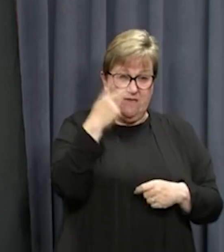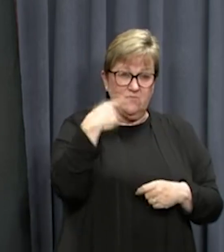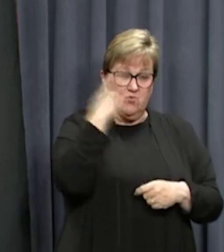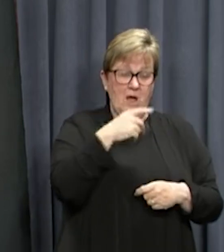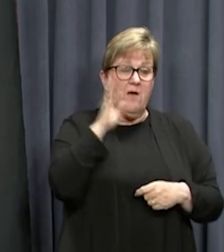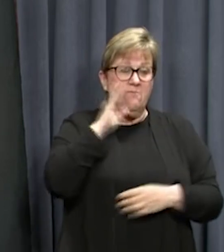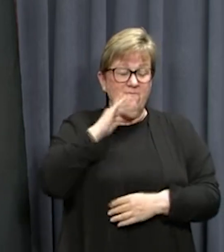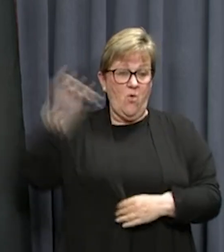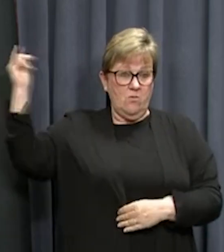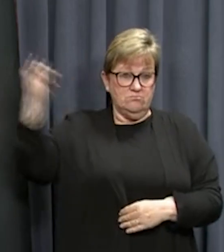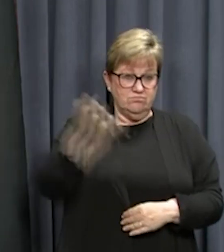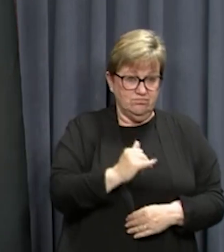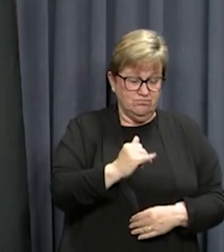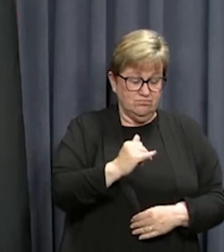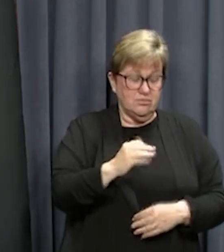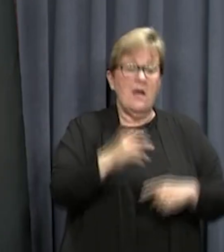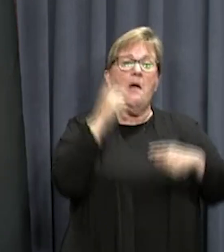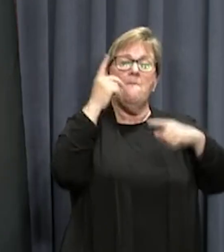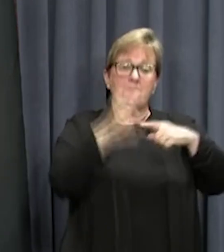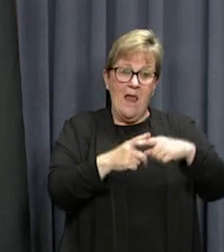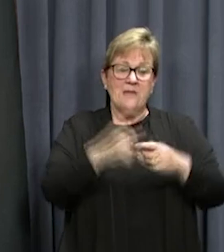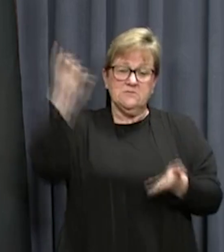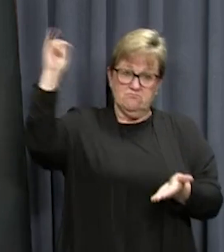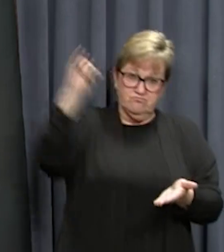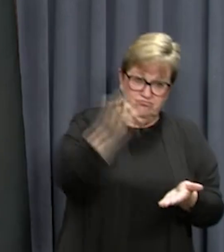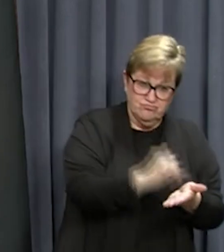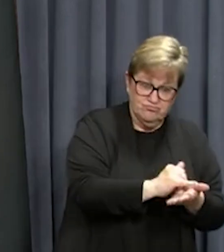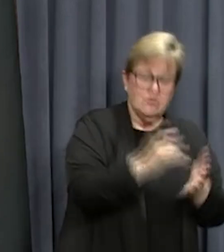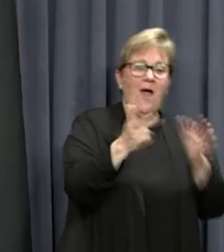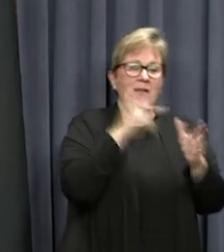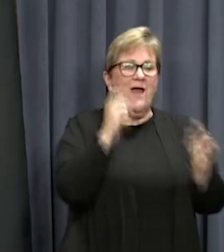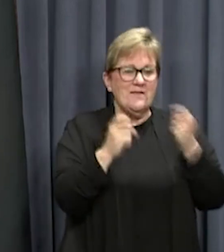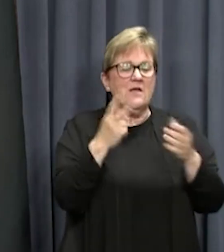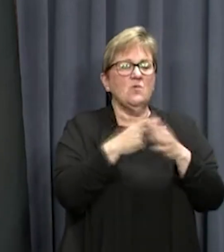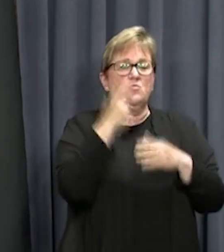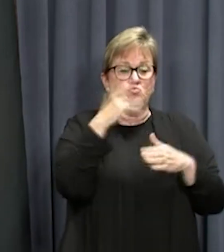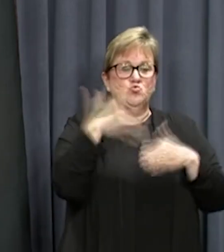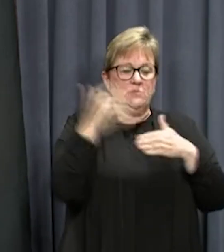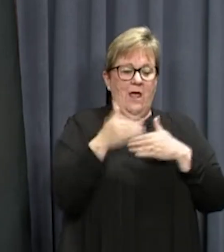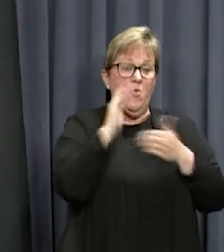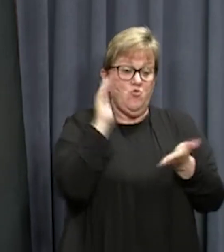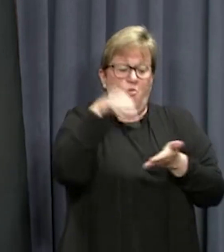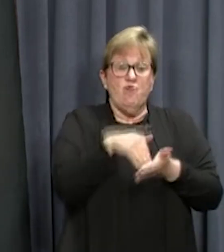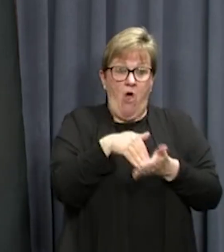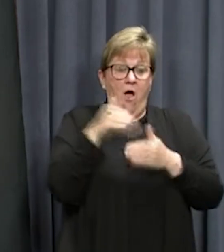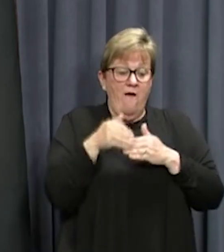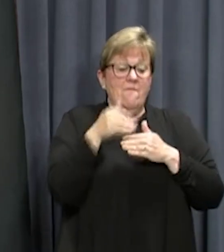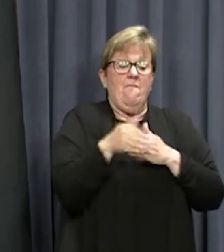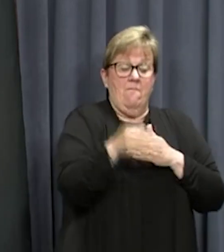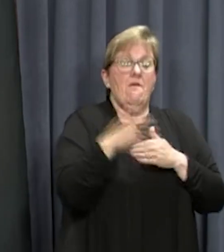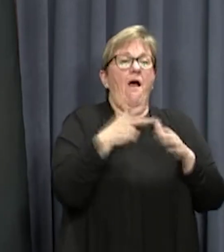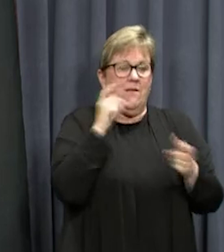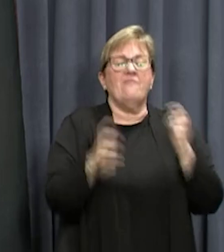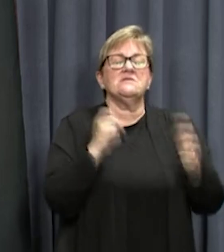hours of departure and undertake a PCR test within 48 hours of arrival into WA.